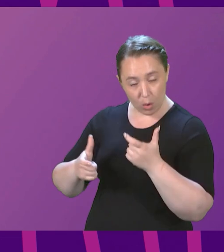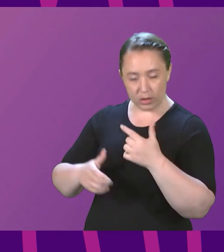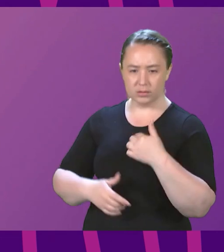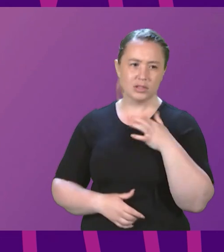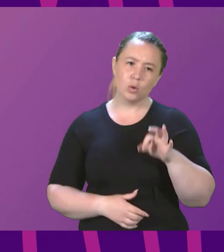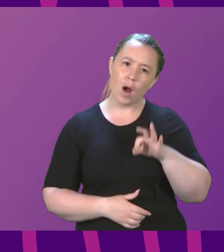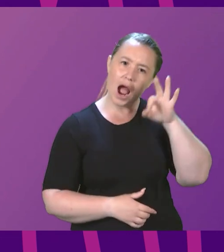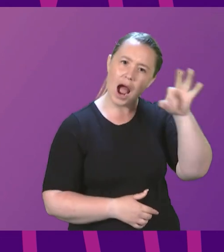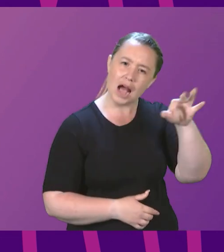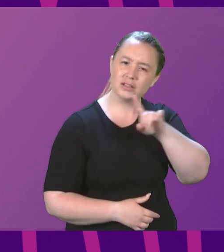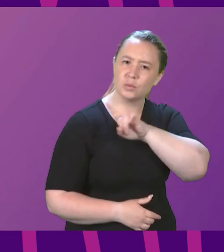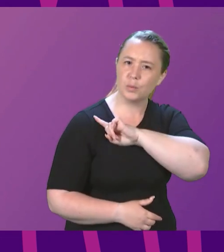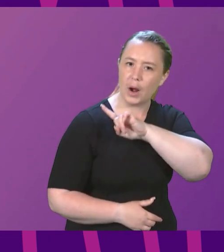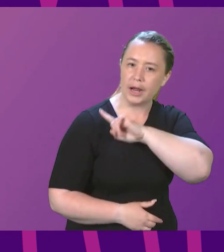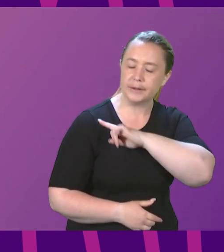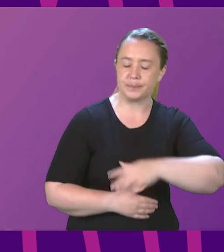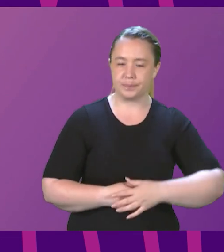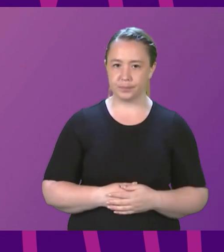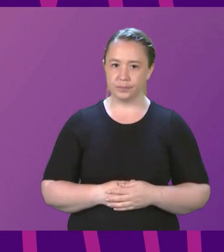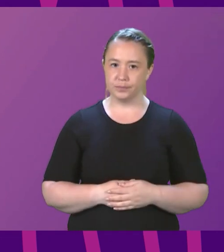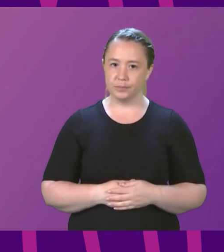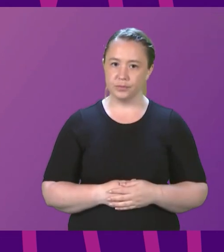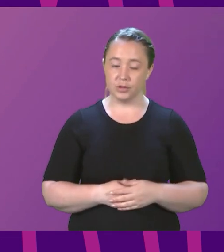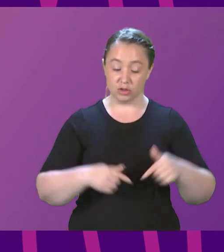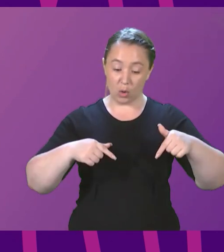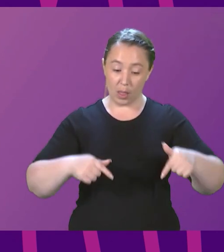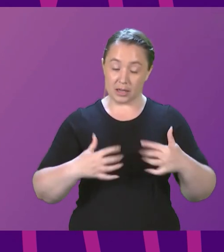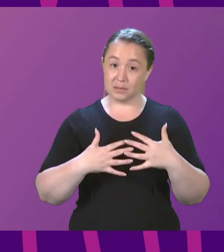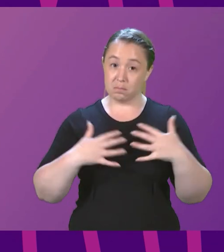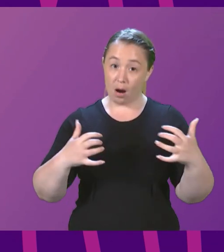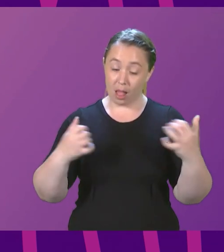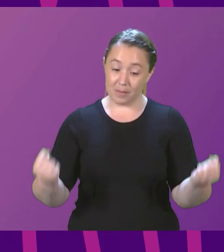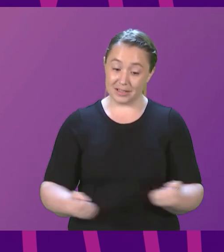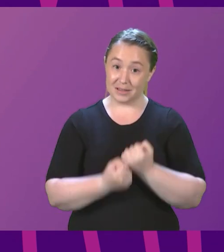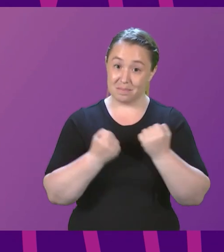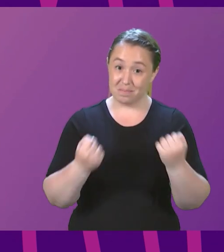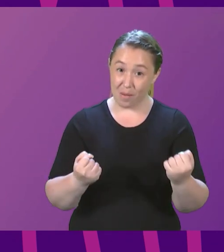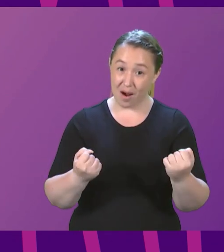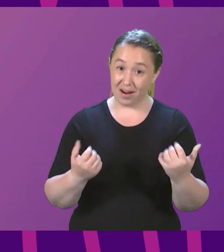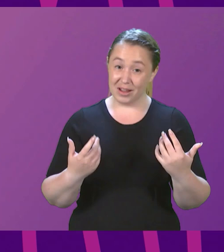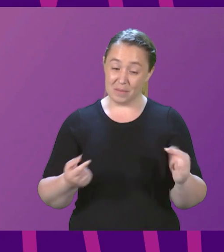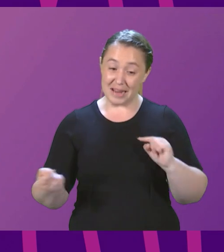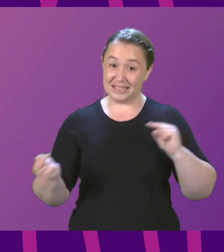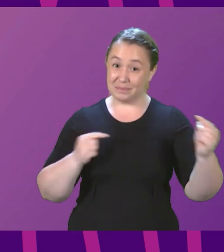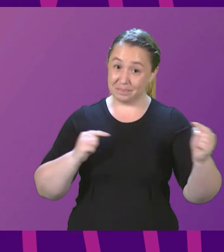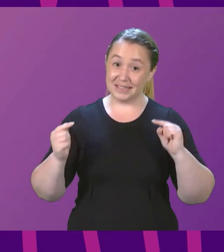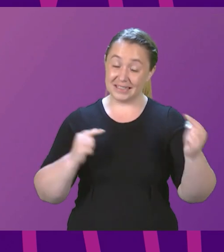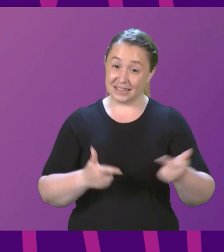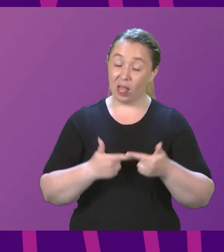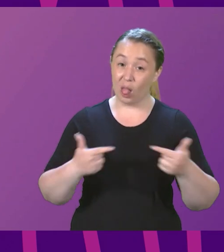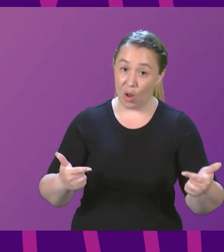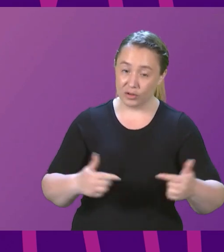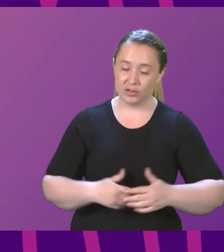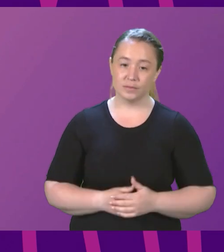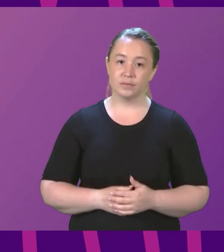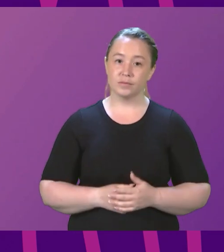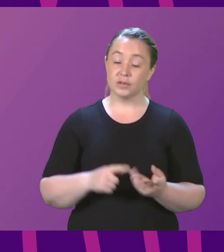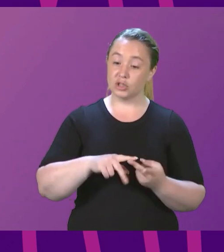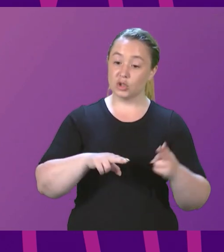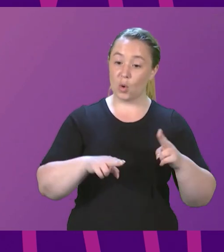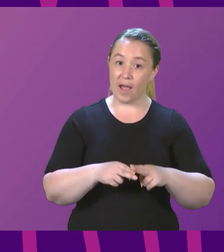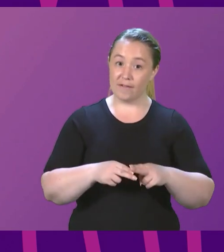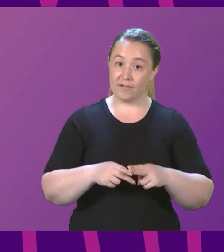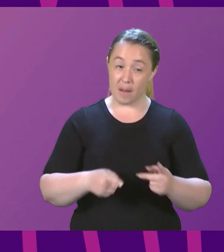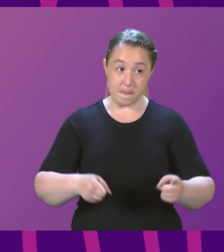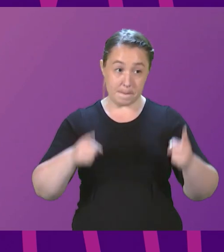that is that I know that the power of this parliament is contested. And if the ministerial code was otherwise, even if I